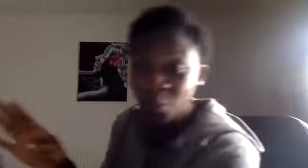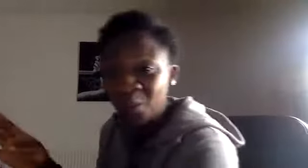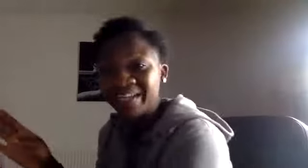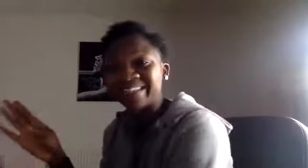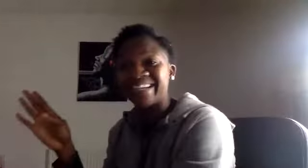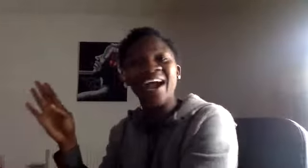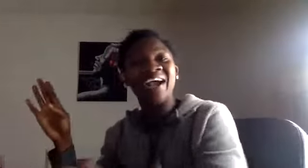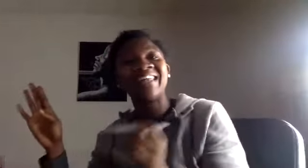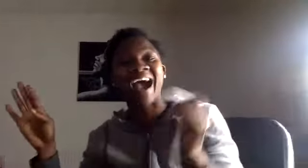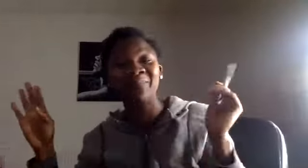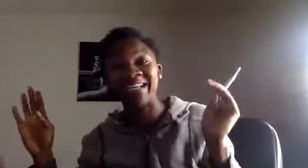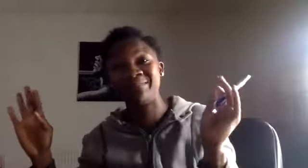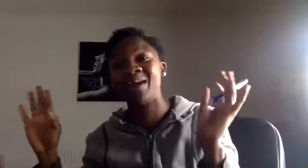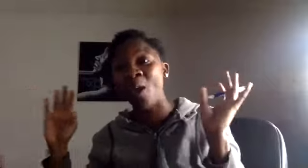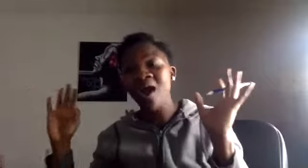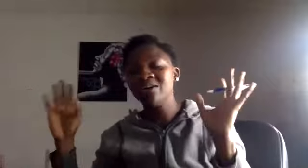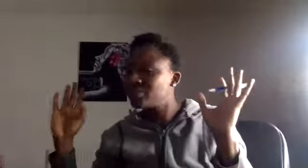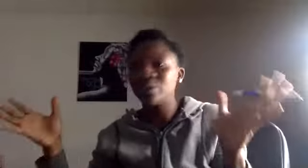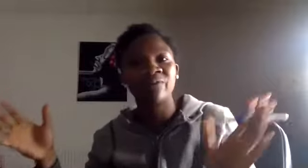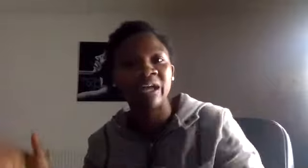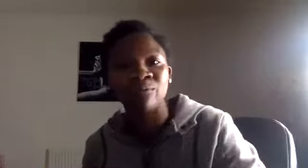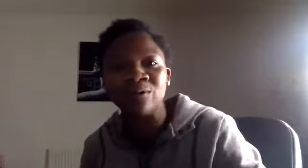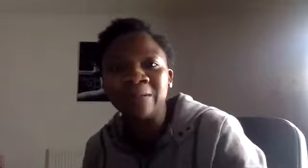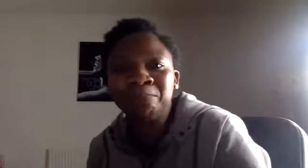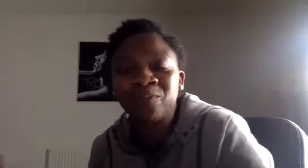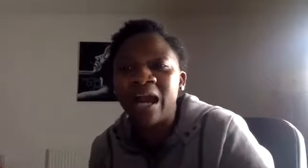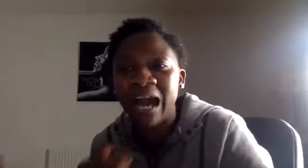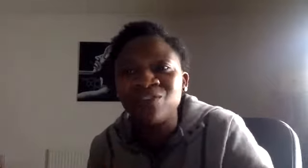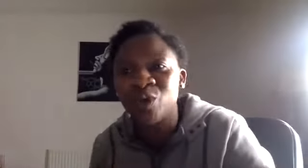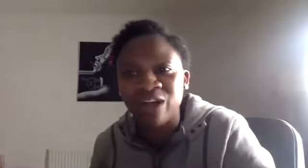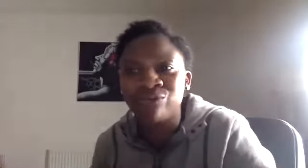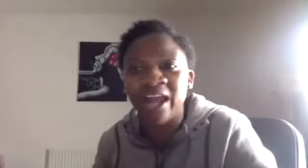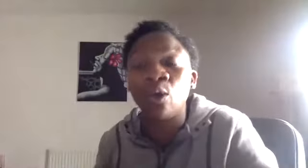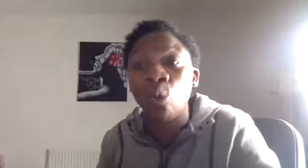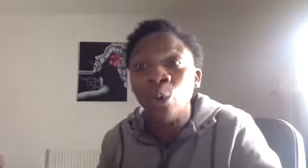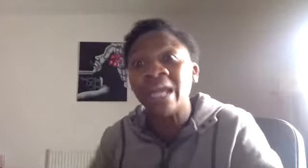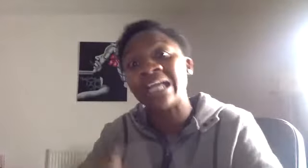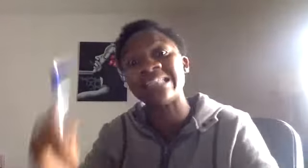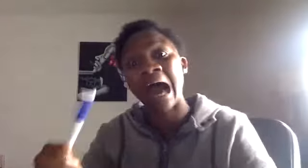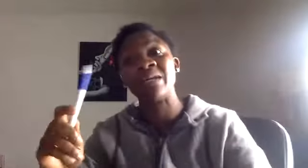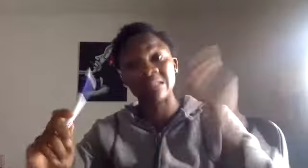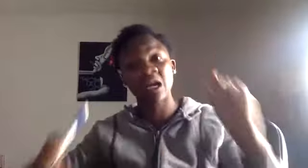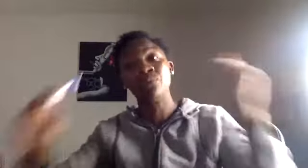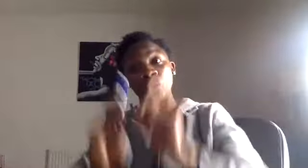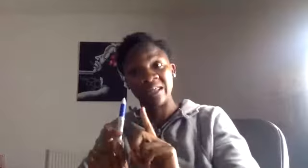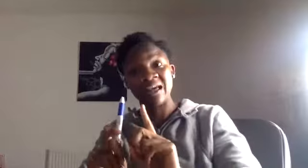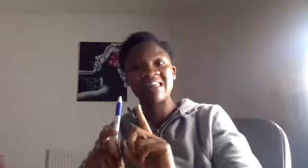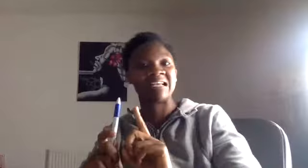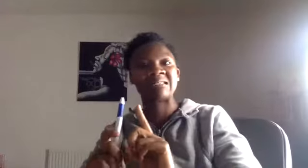that makes me go, shoot, I've got that wrong. I haven't got that right. Or it is that, but it's coupled with this.